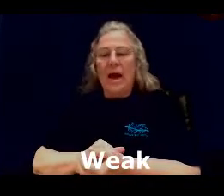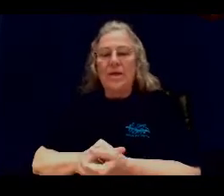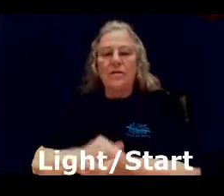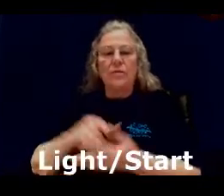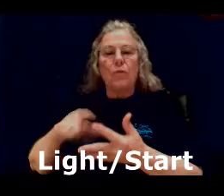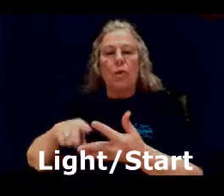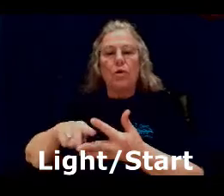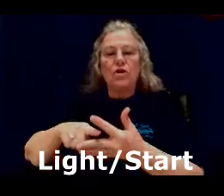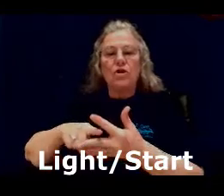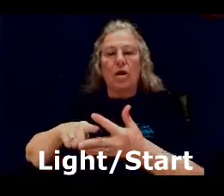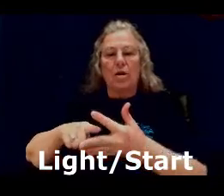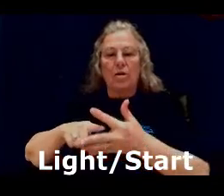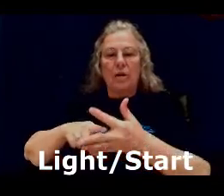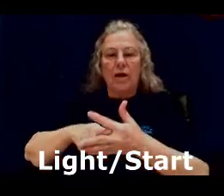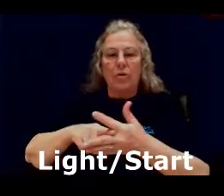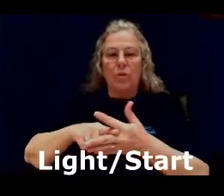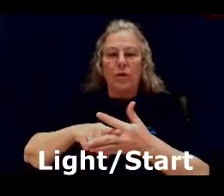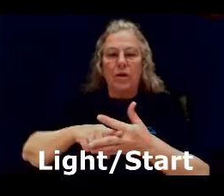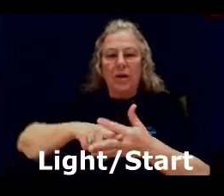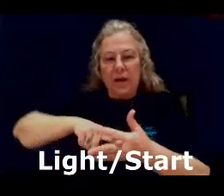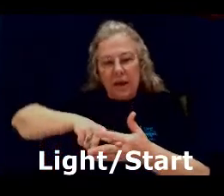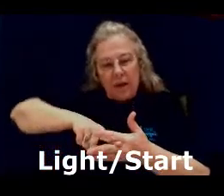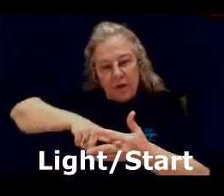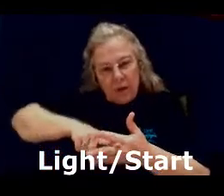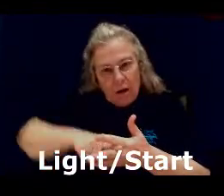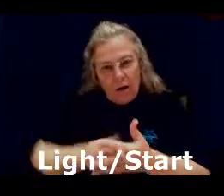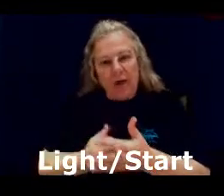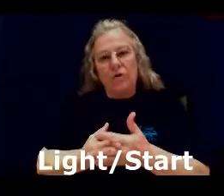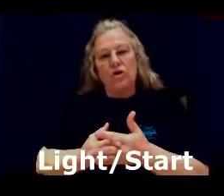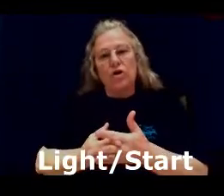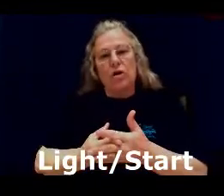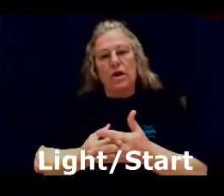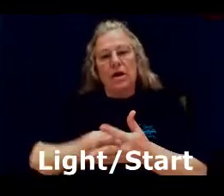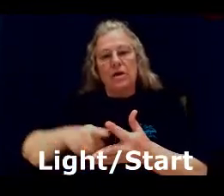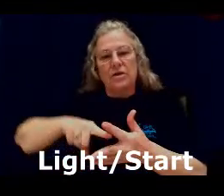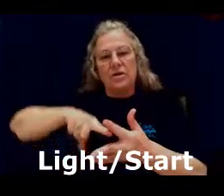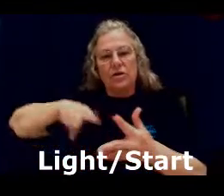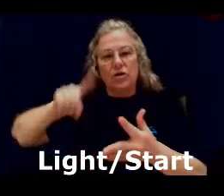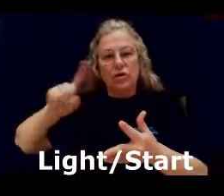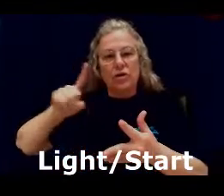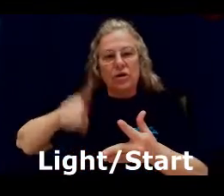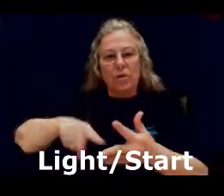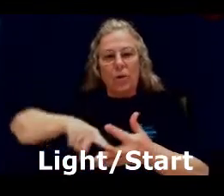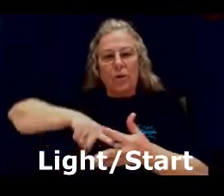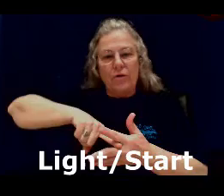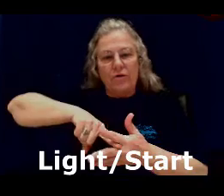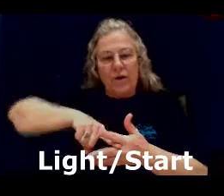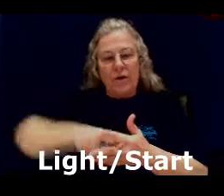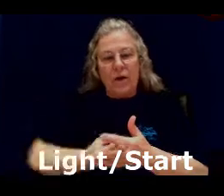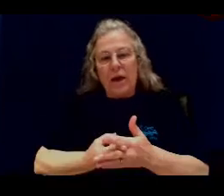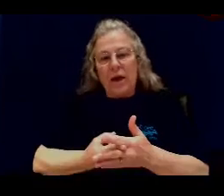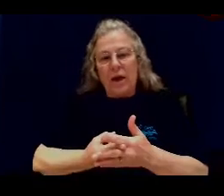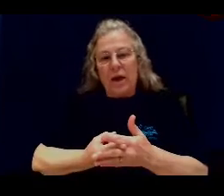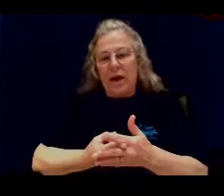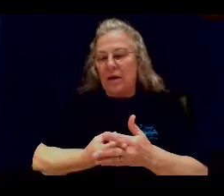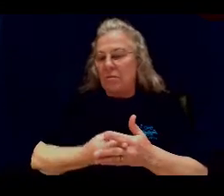Light or start. And you're putting a key in the car and you're starting it. It's just a twist of your pointer finger in